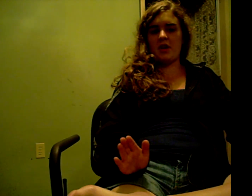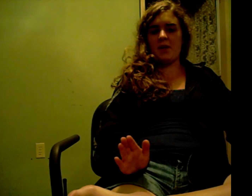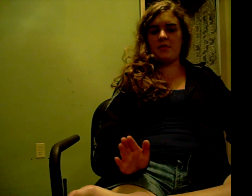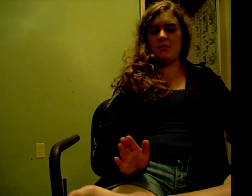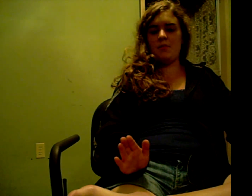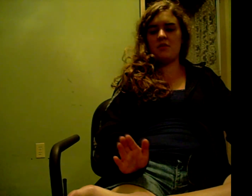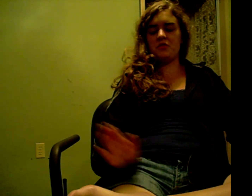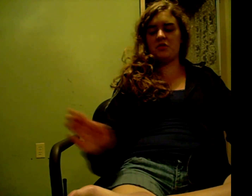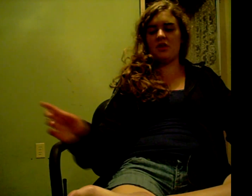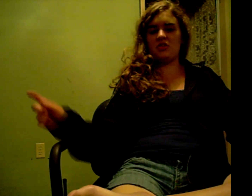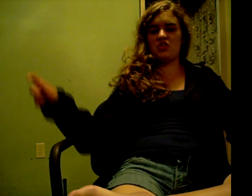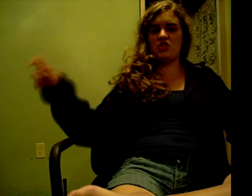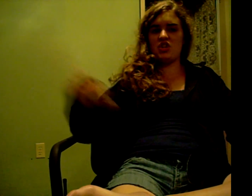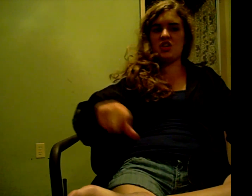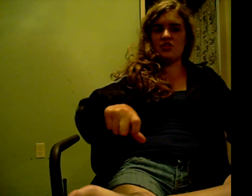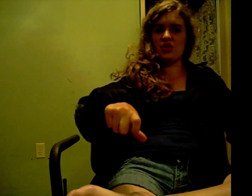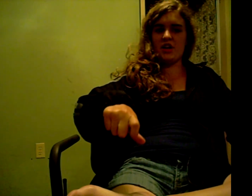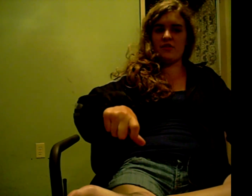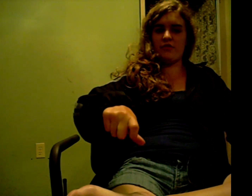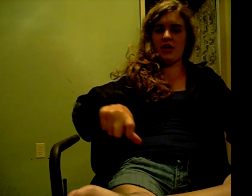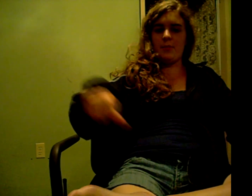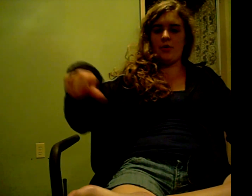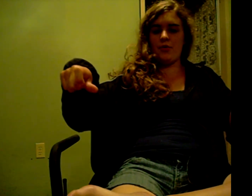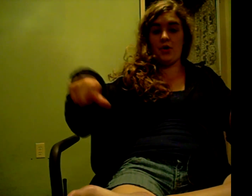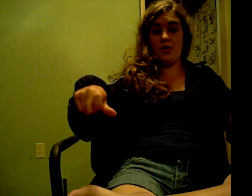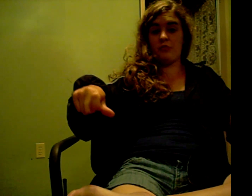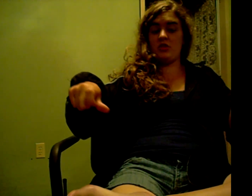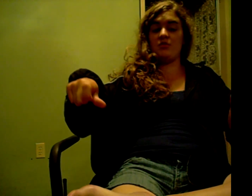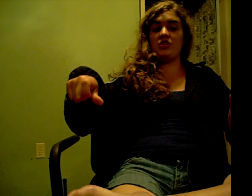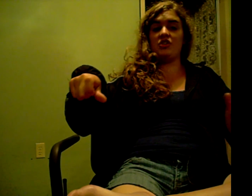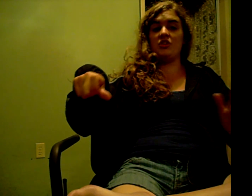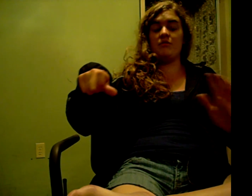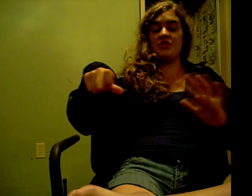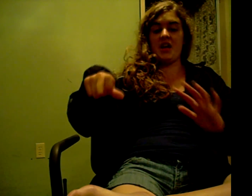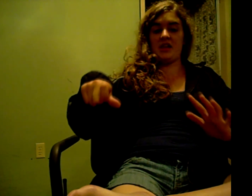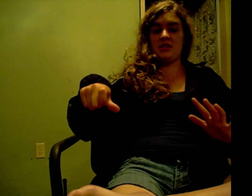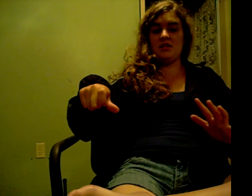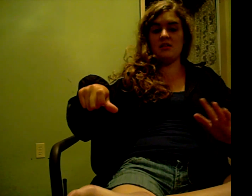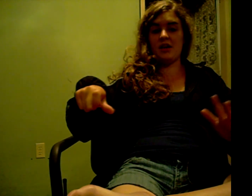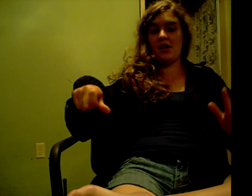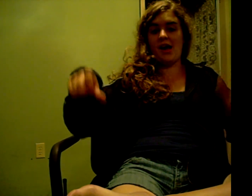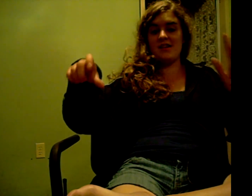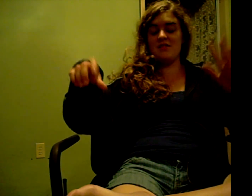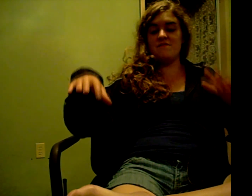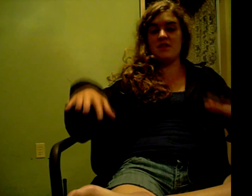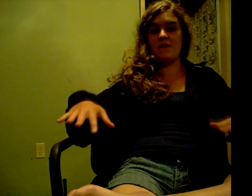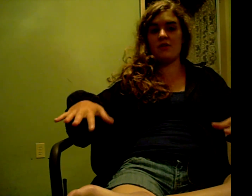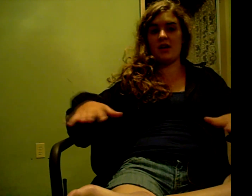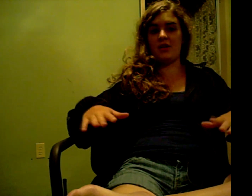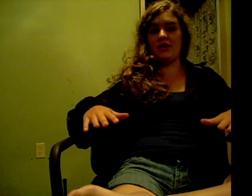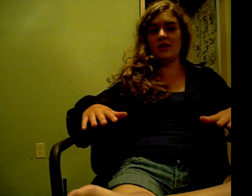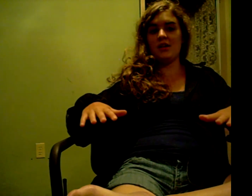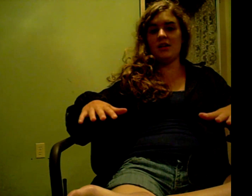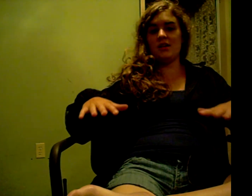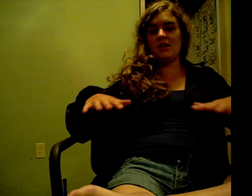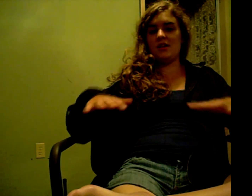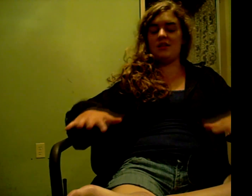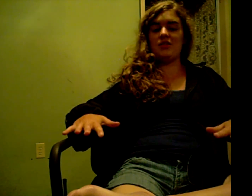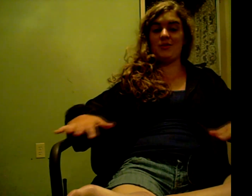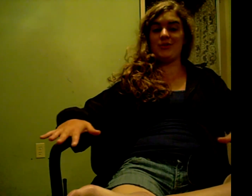happened. Maybe it was like just sticking the lighter flame on the hot dog, but it was, it was nasty. And I never had anything worse